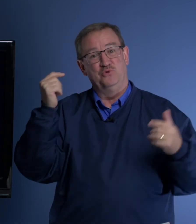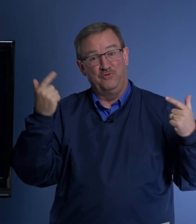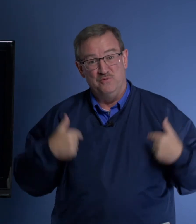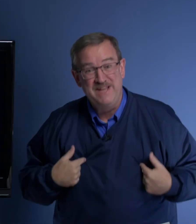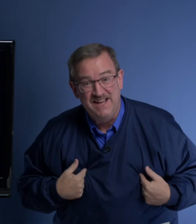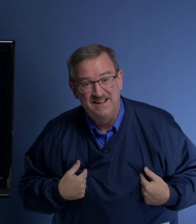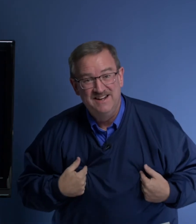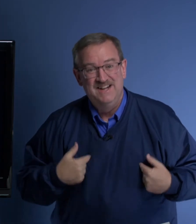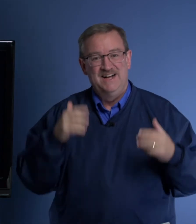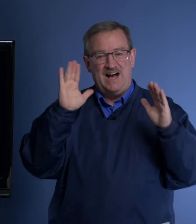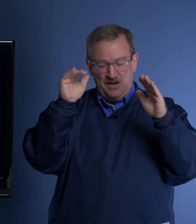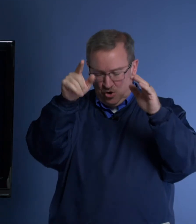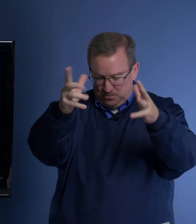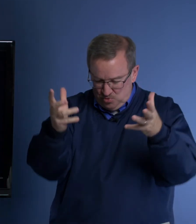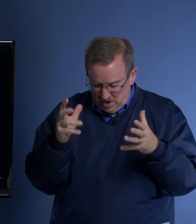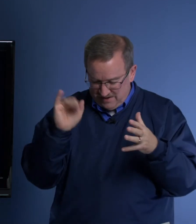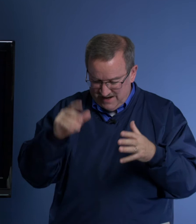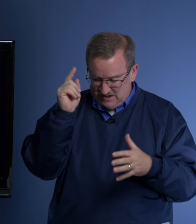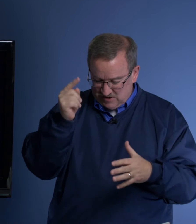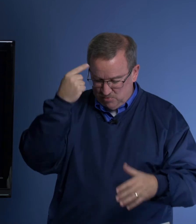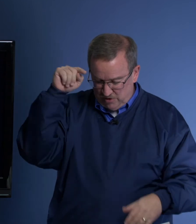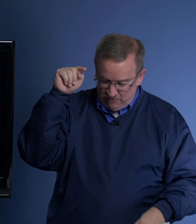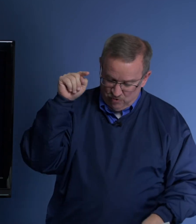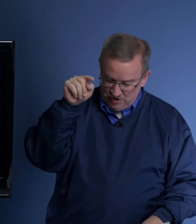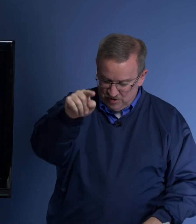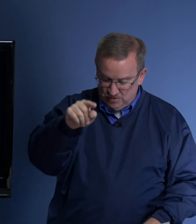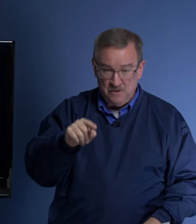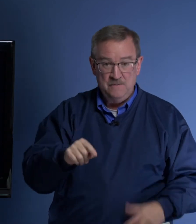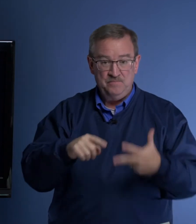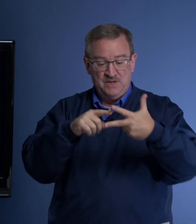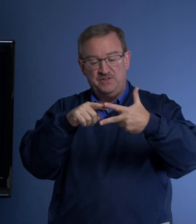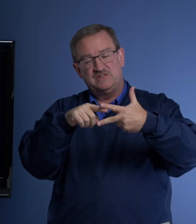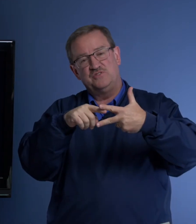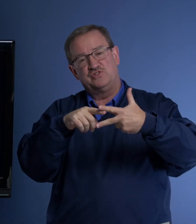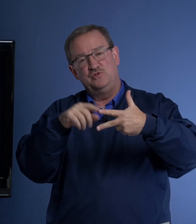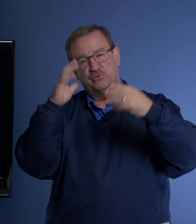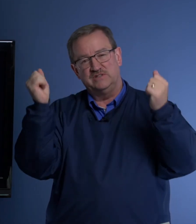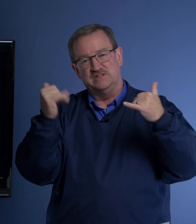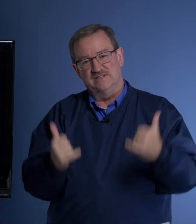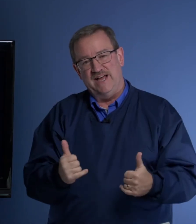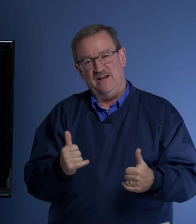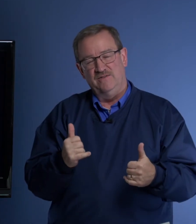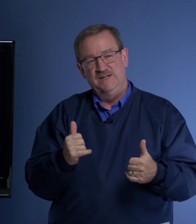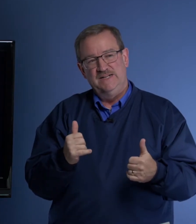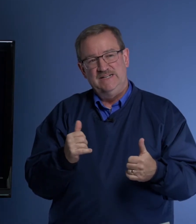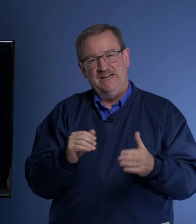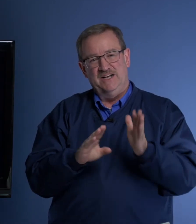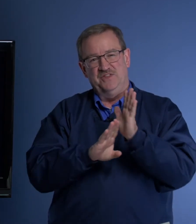for me. I hope you want that testimony for you. These other two presidents now they